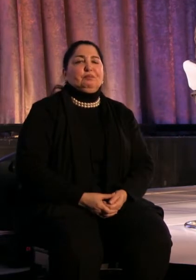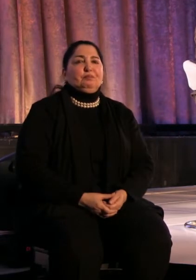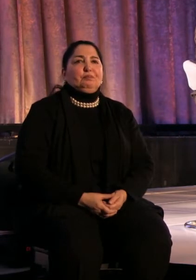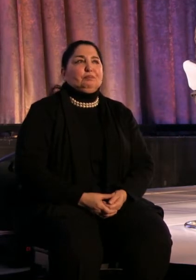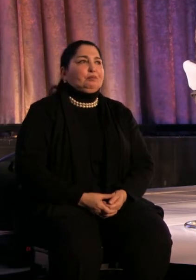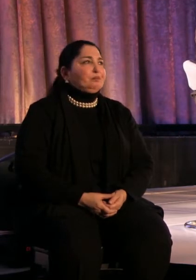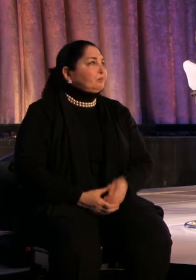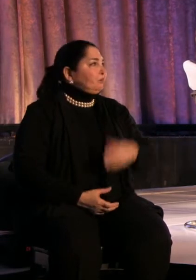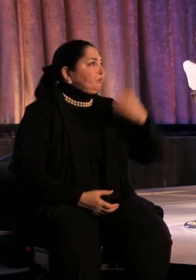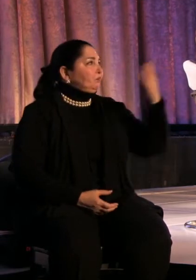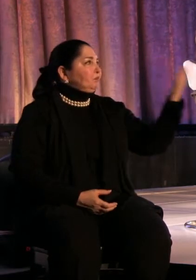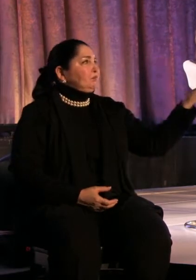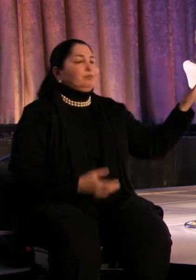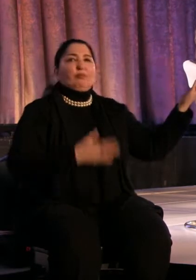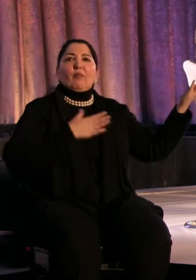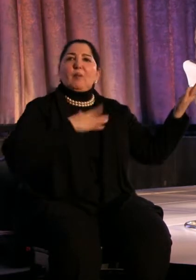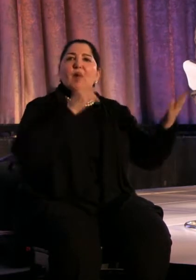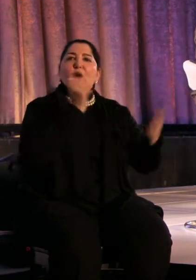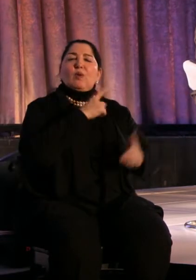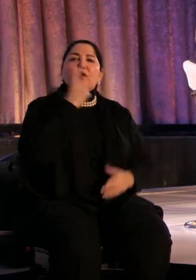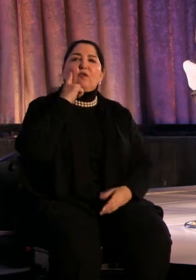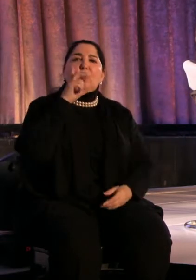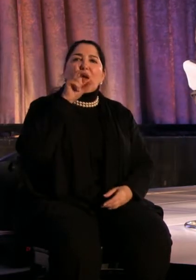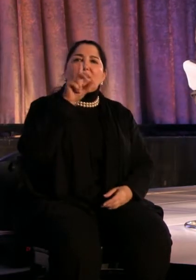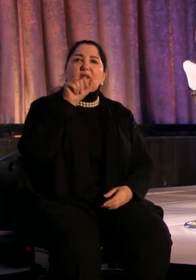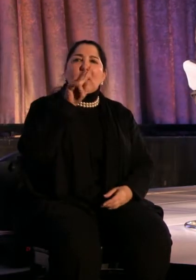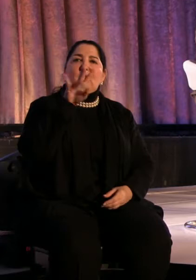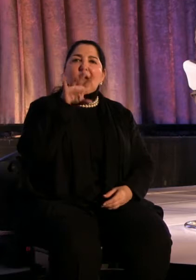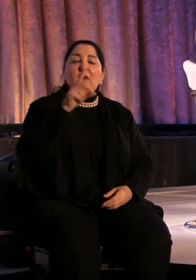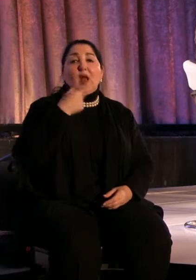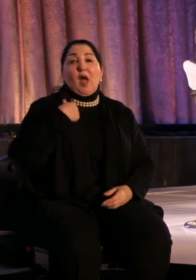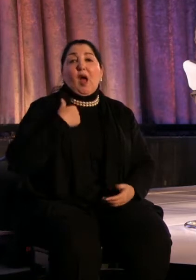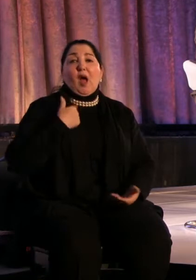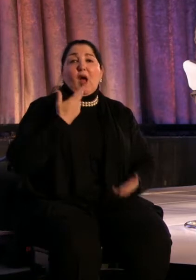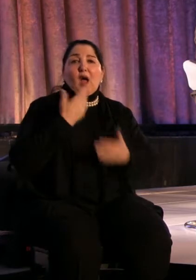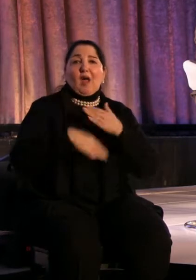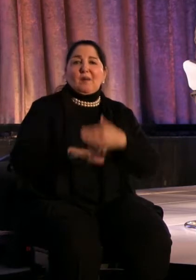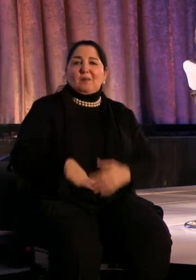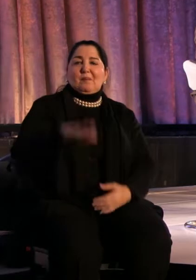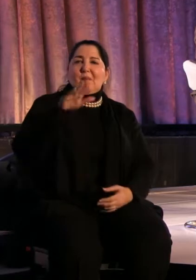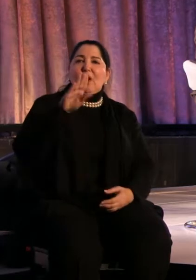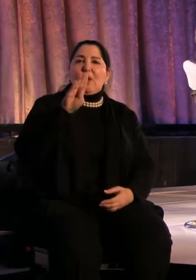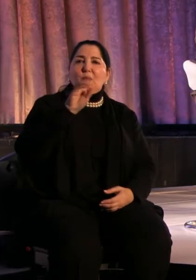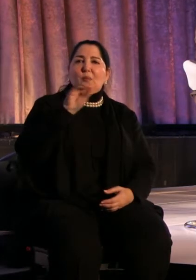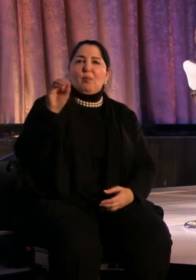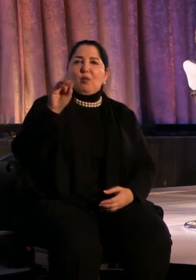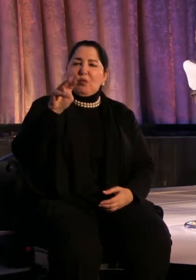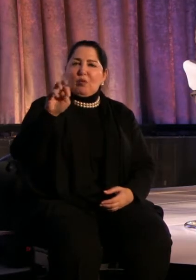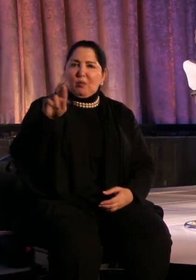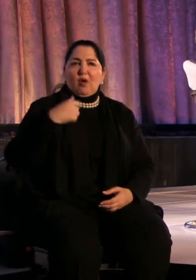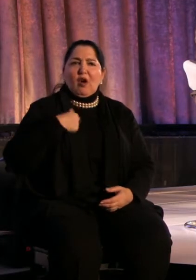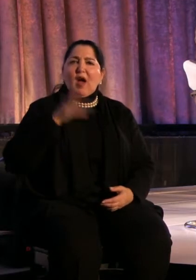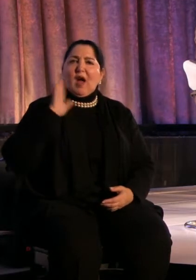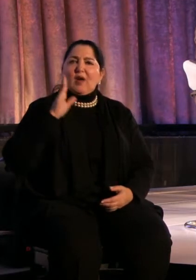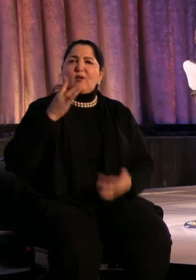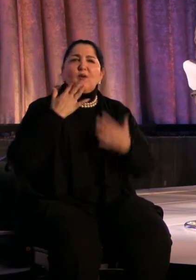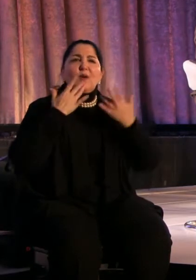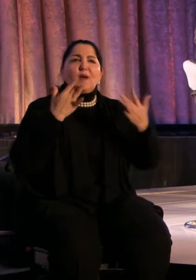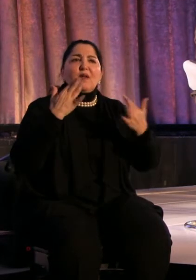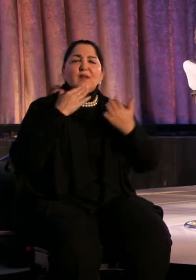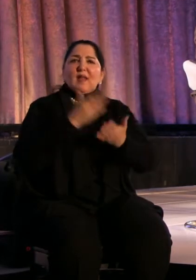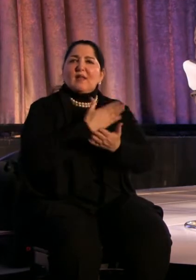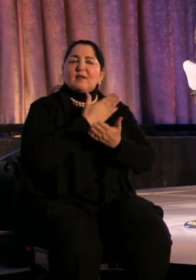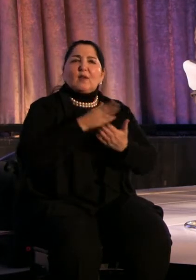My question's for David. I'm an early boomer who grew up singing the songs of Woody Guthrie and the other then